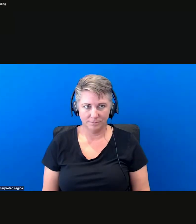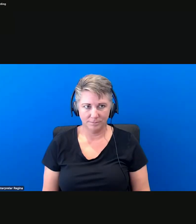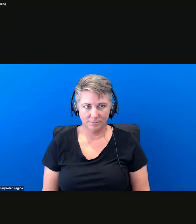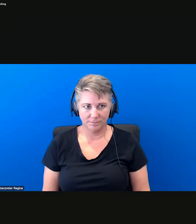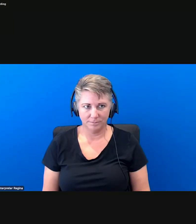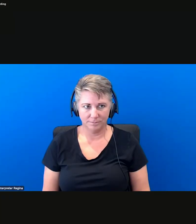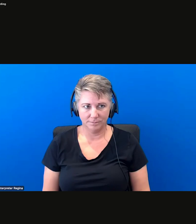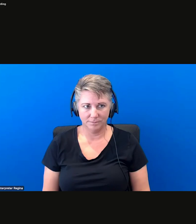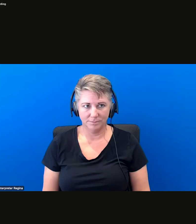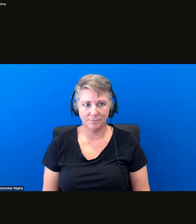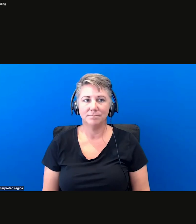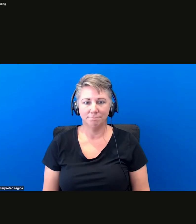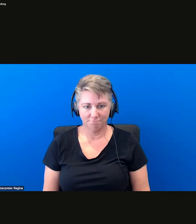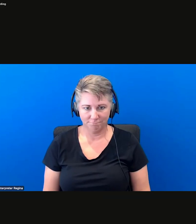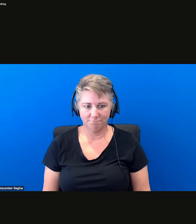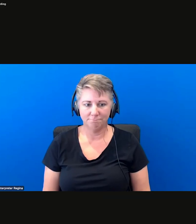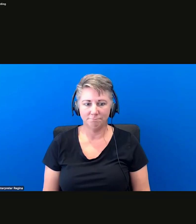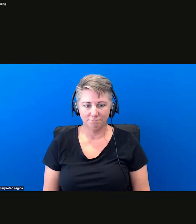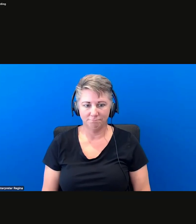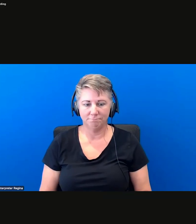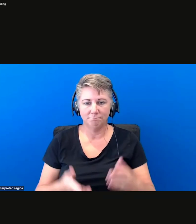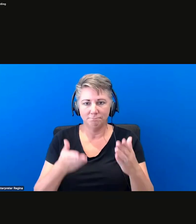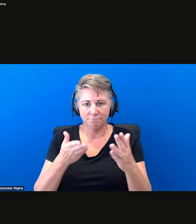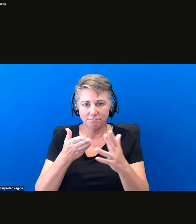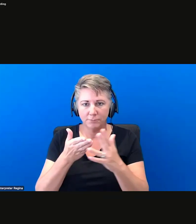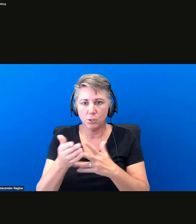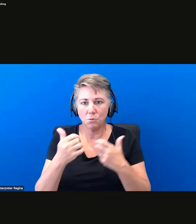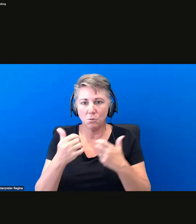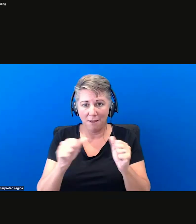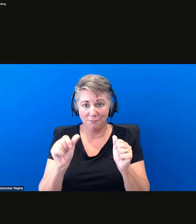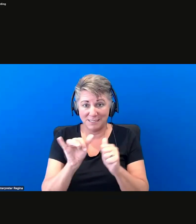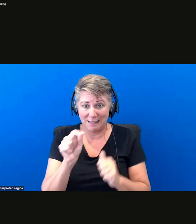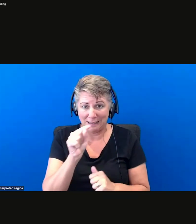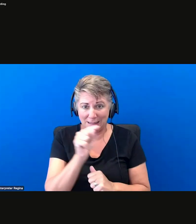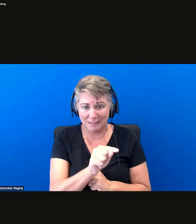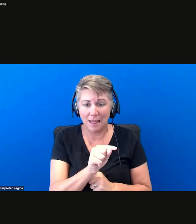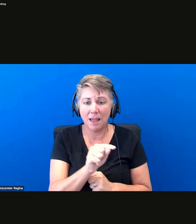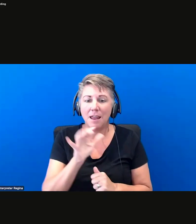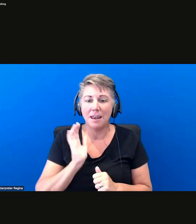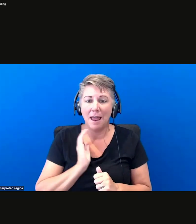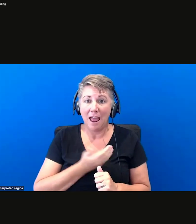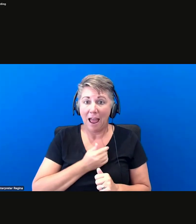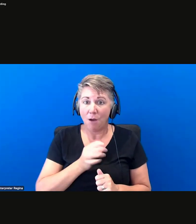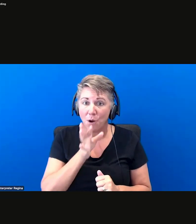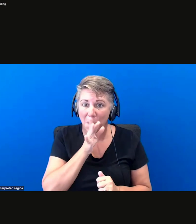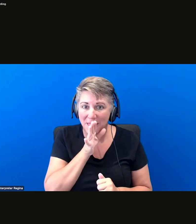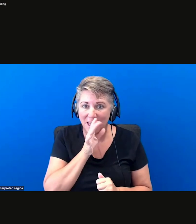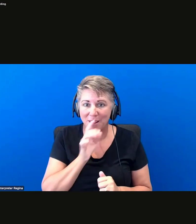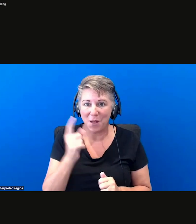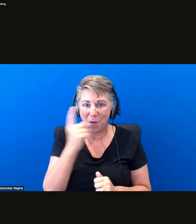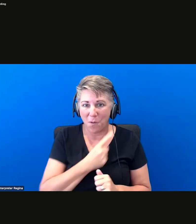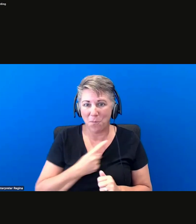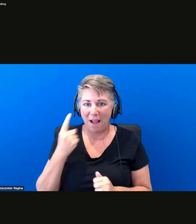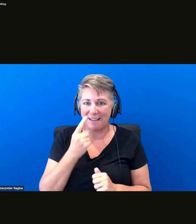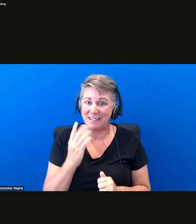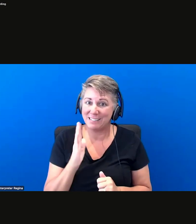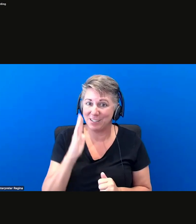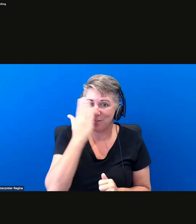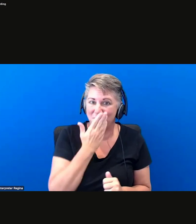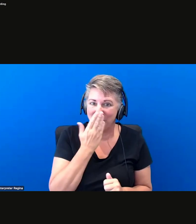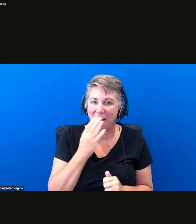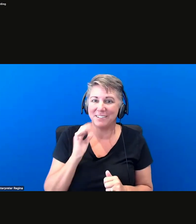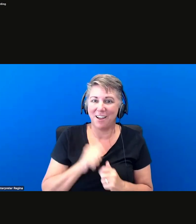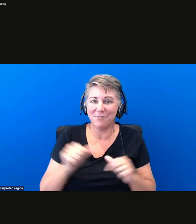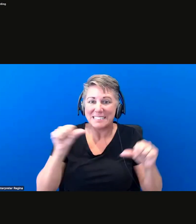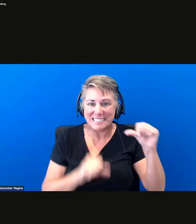through efforts like a hua hei noa we are putting our olela hawaii at the core and forefront of scientific efforts